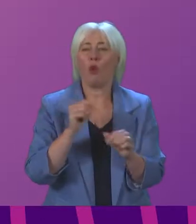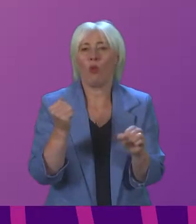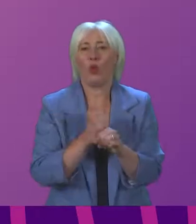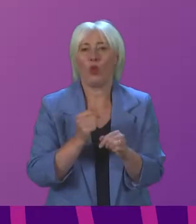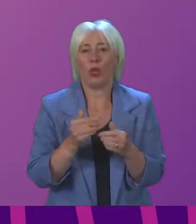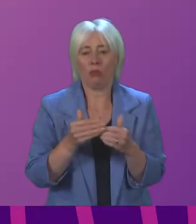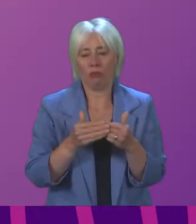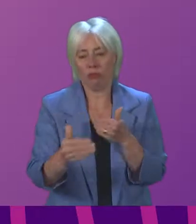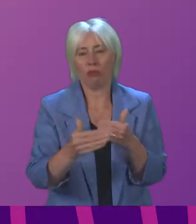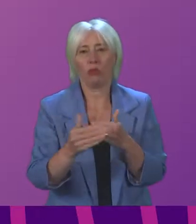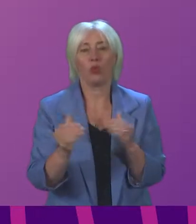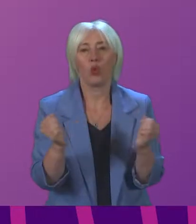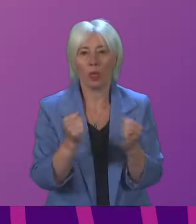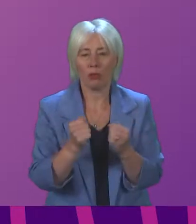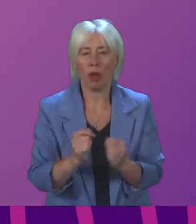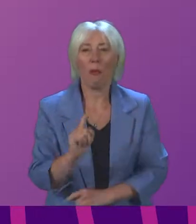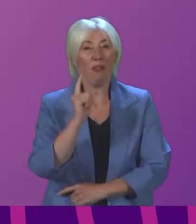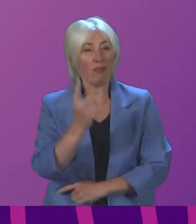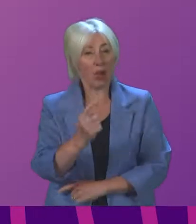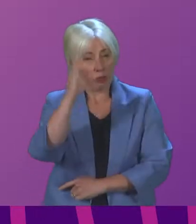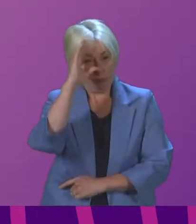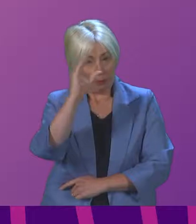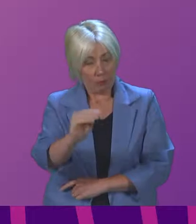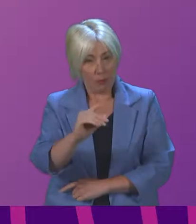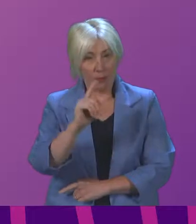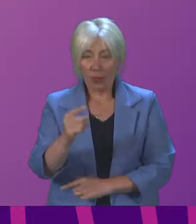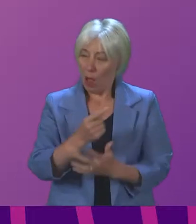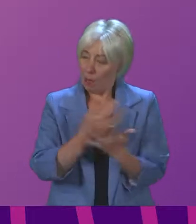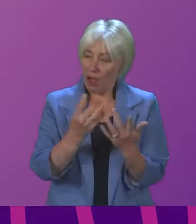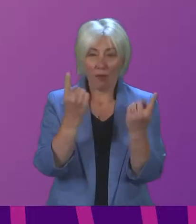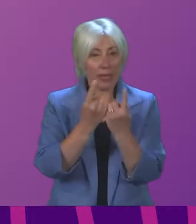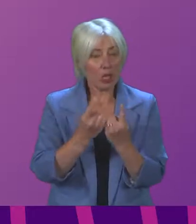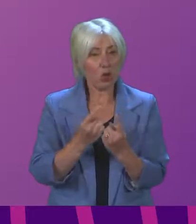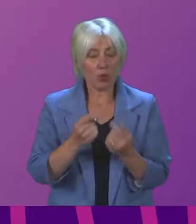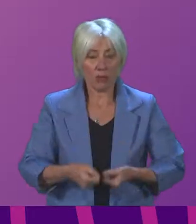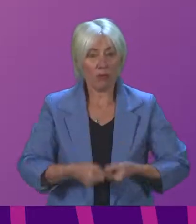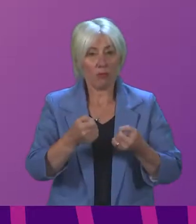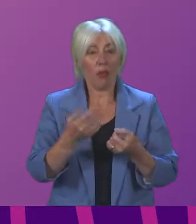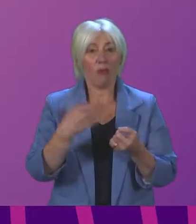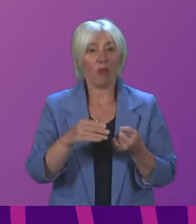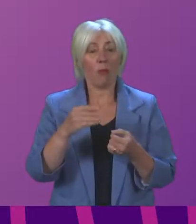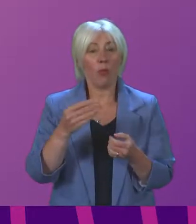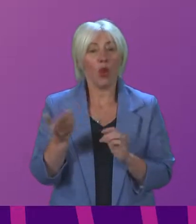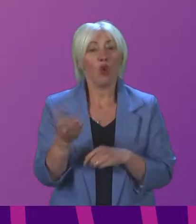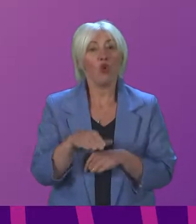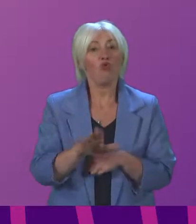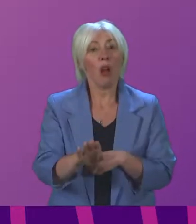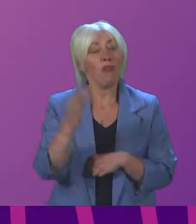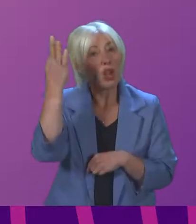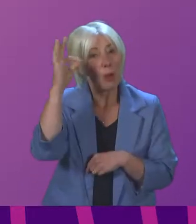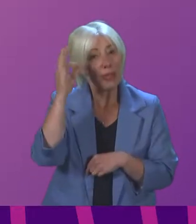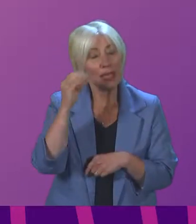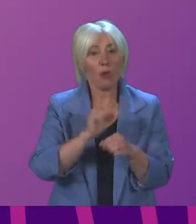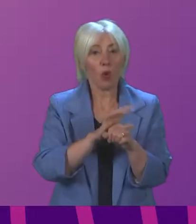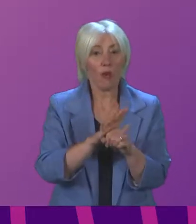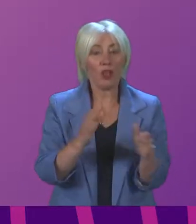But first, it is important to stress that many of the issues which are raised with the COVID-19 Recovery Committee do overlap onto